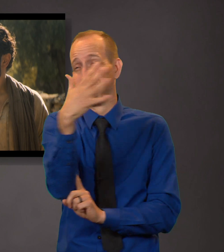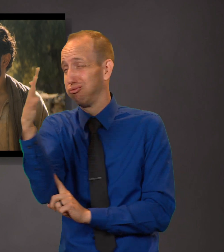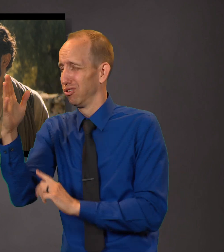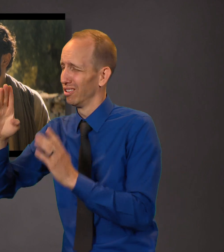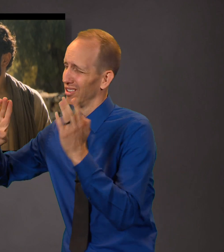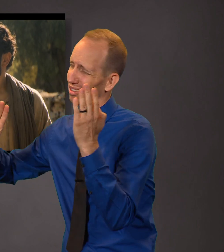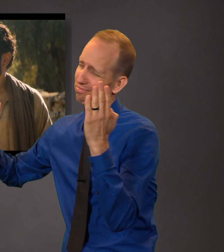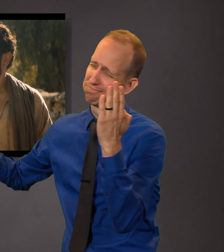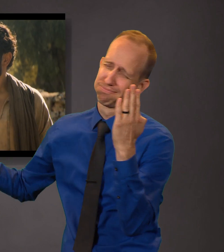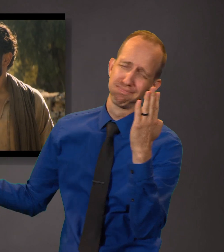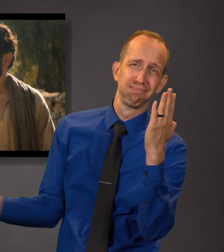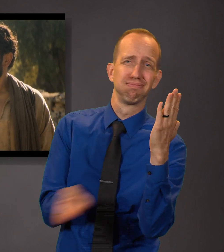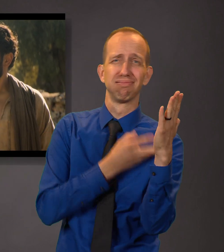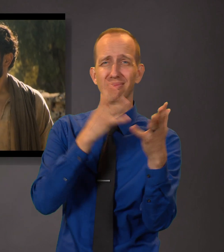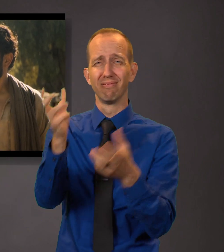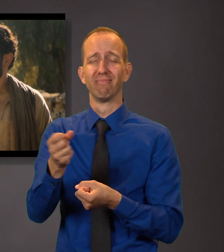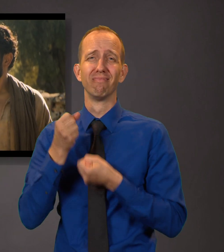Who is it that has corrupted my vineyard?